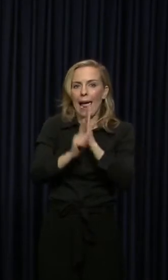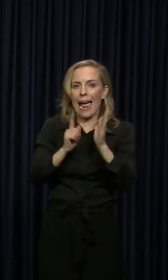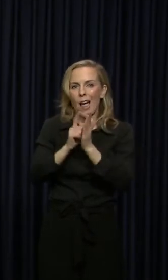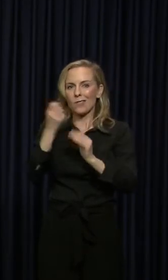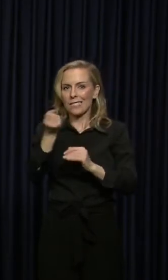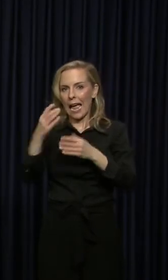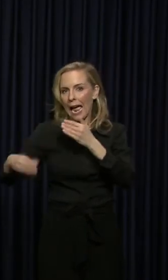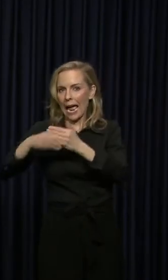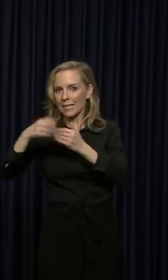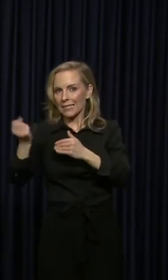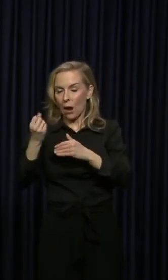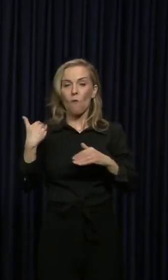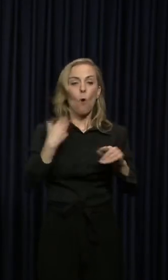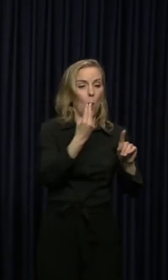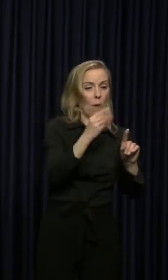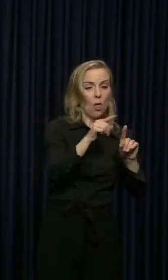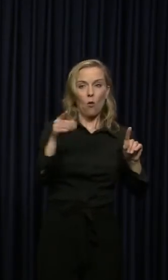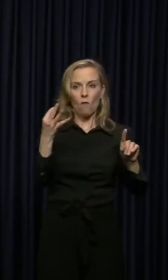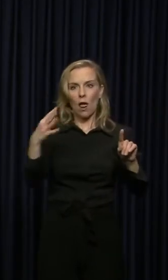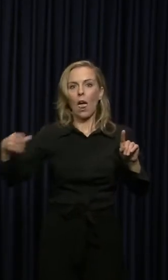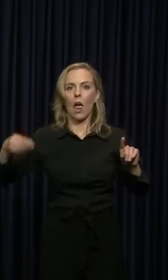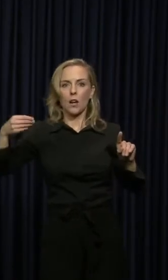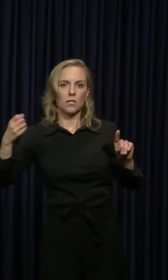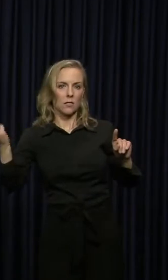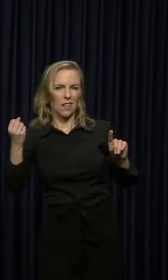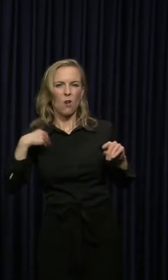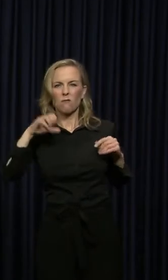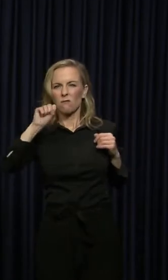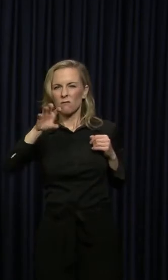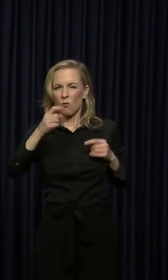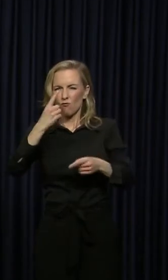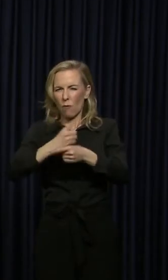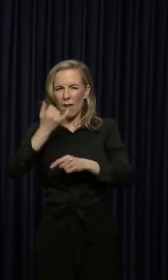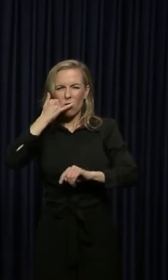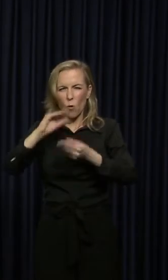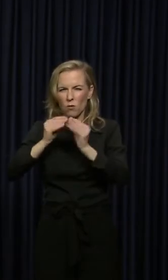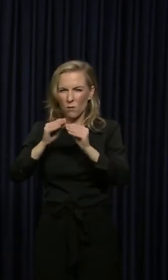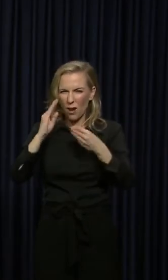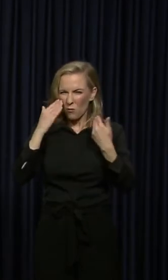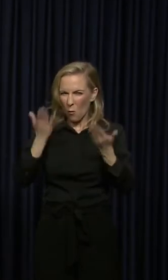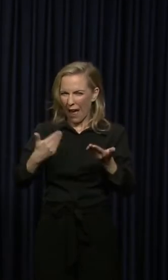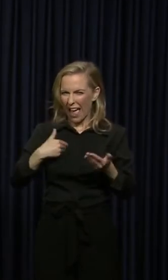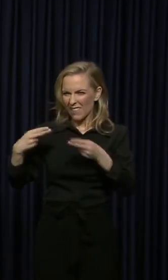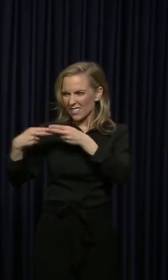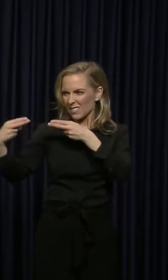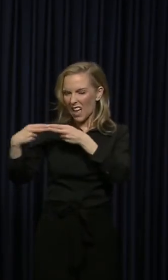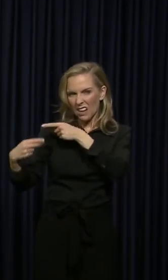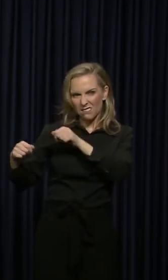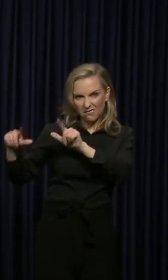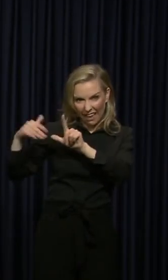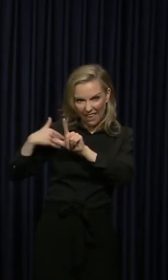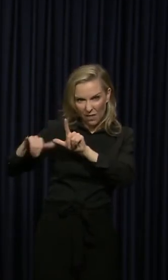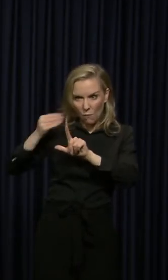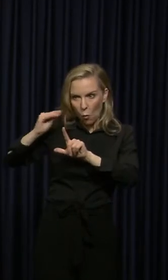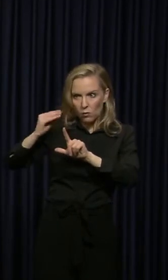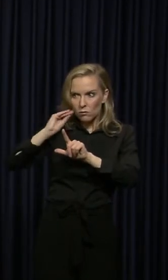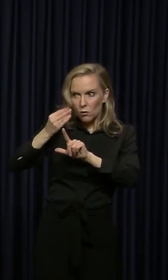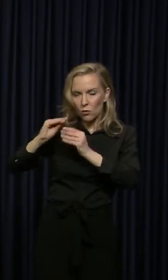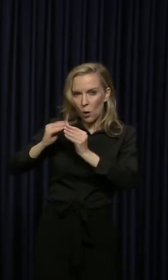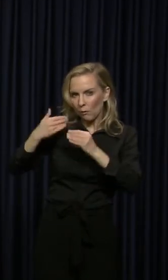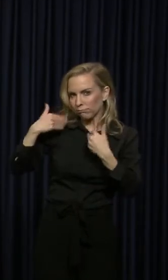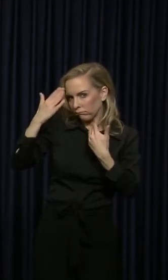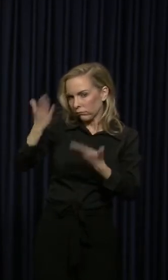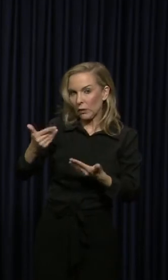And I want to make sure that I give you the right phone numbers. I don't know if there's a slide for that. But, um, we have eligibility